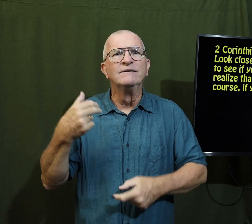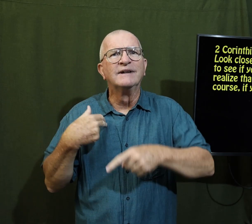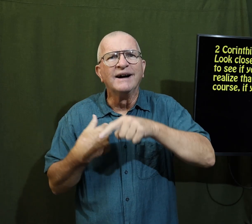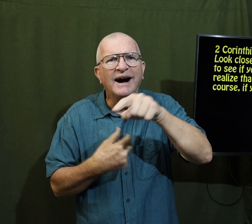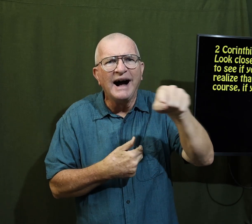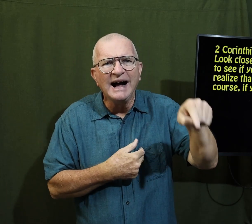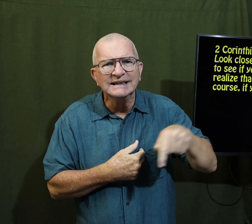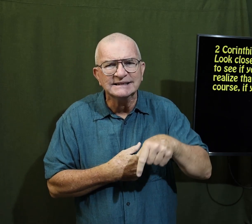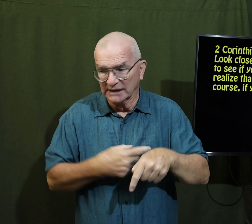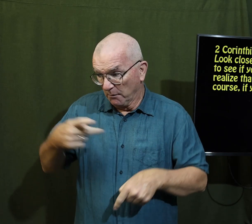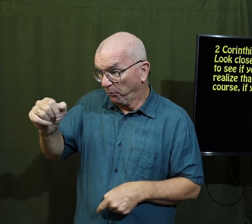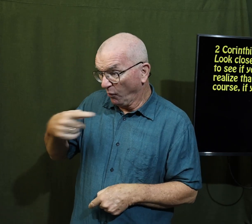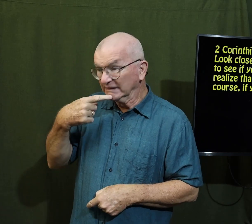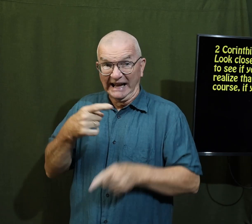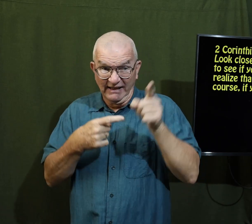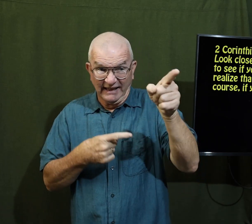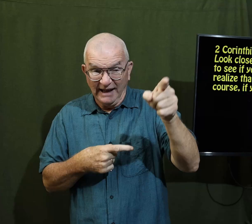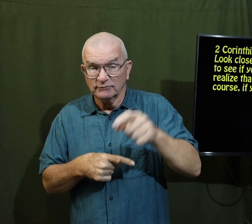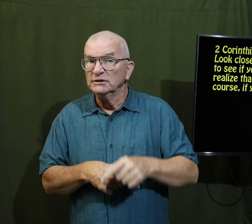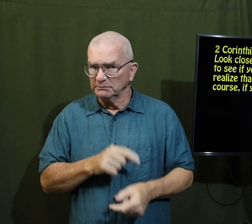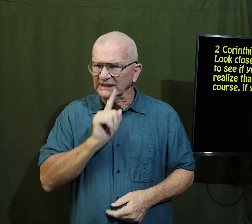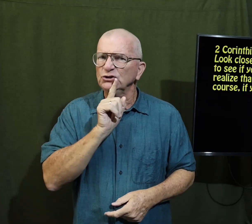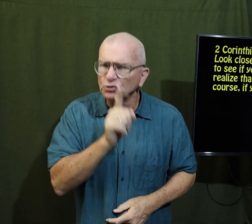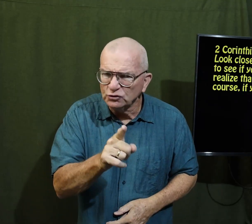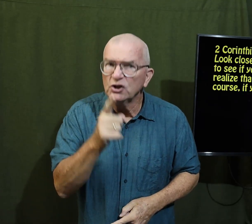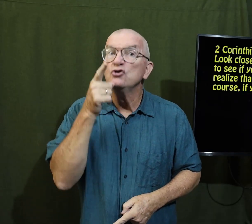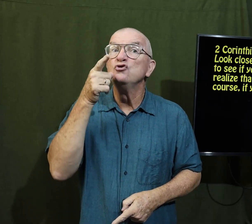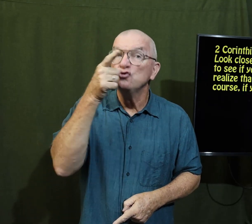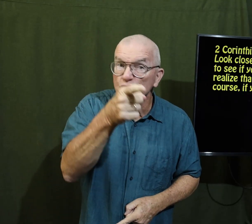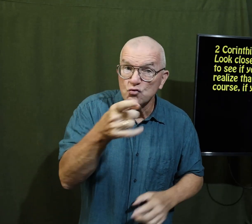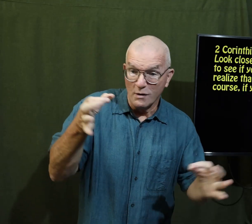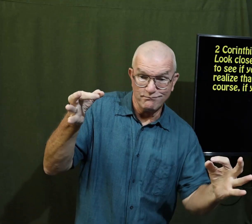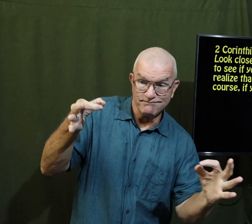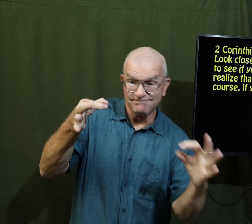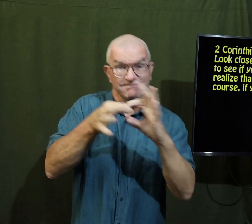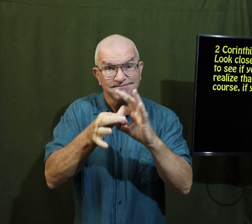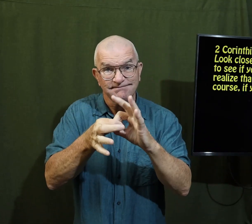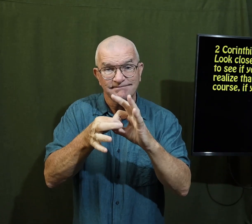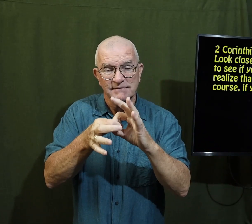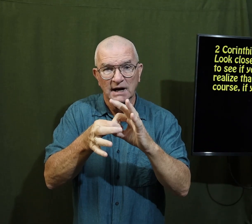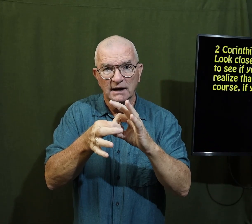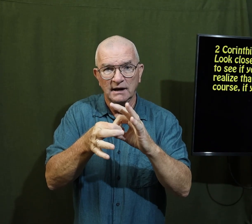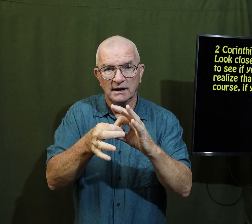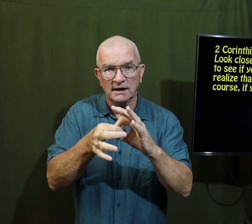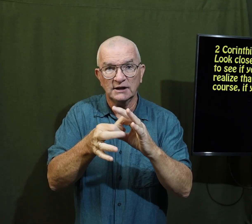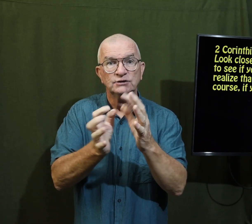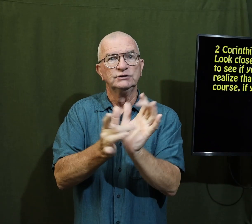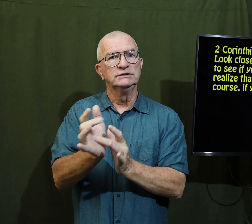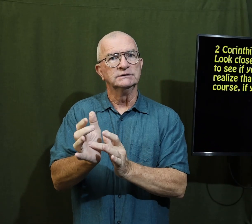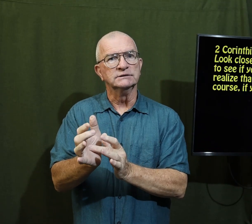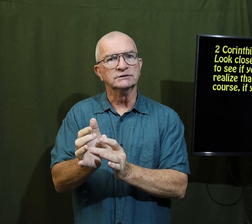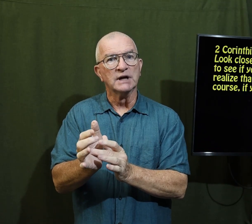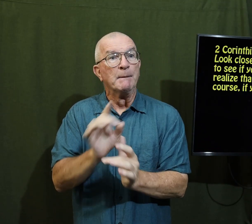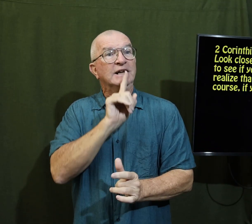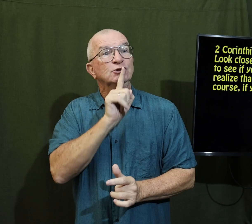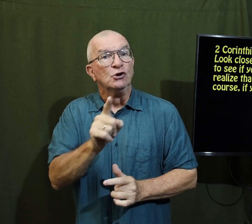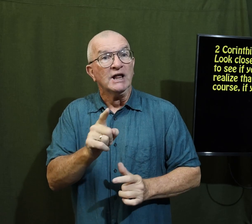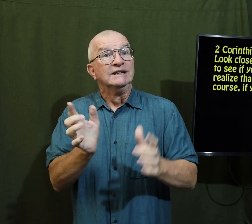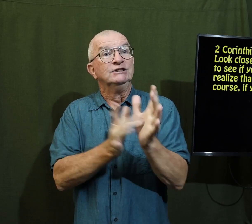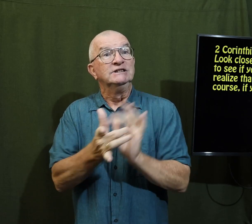it's a good idea for us Paul is telling them to make sure that they belong to Jesus make sure